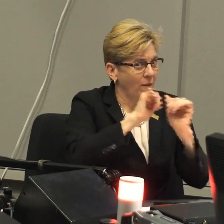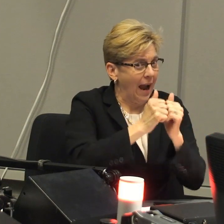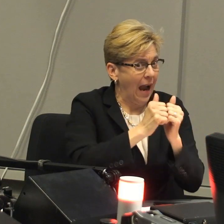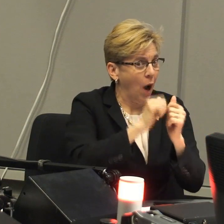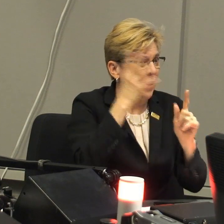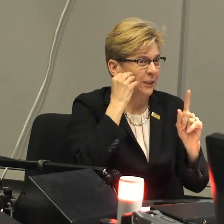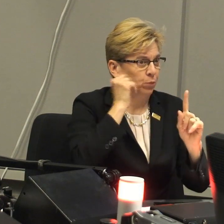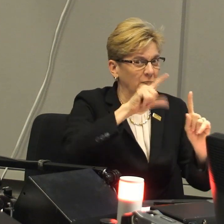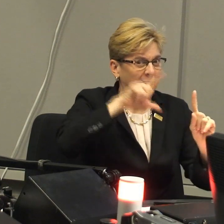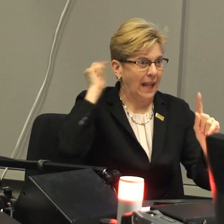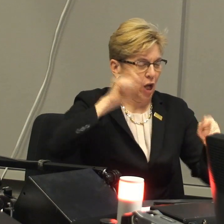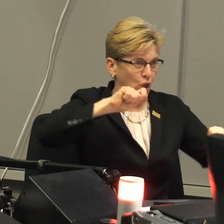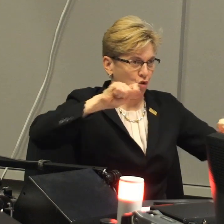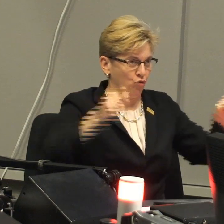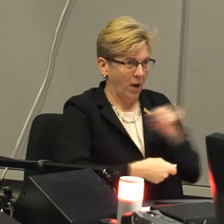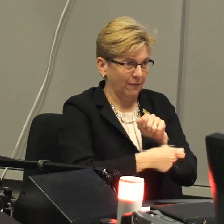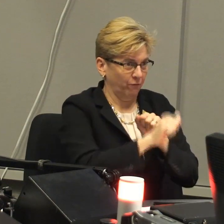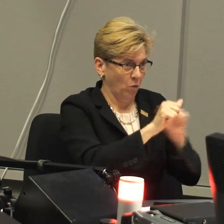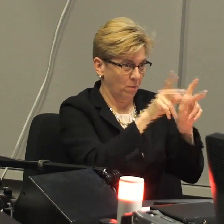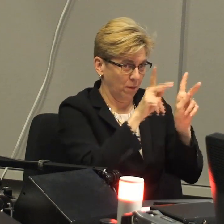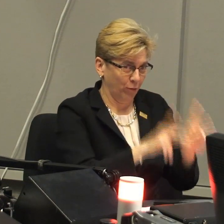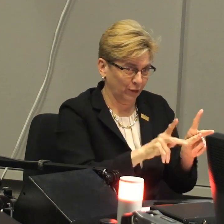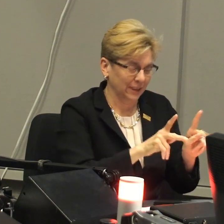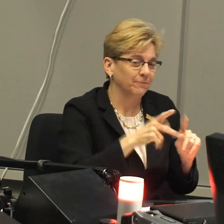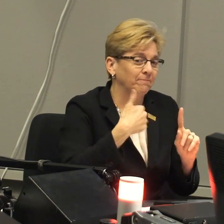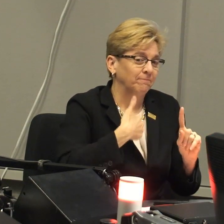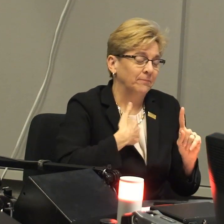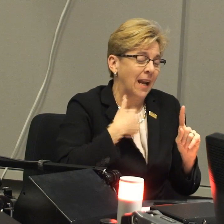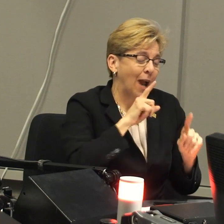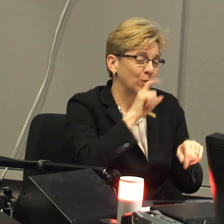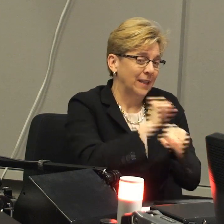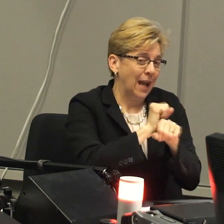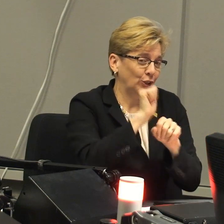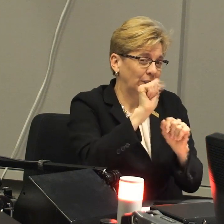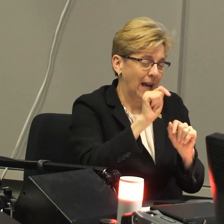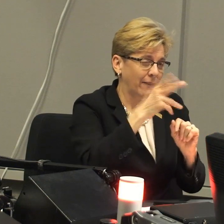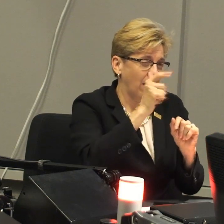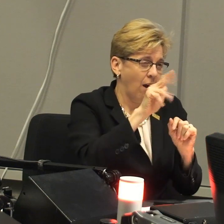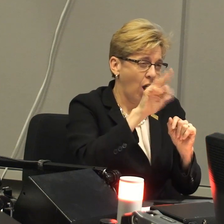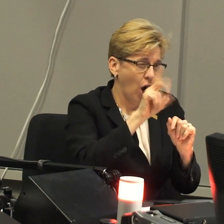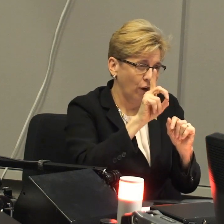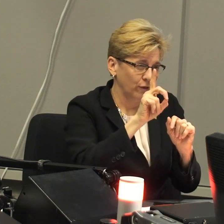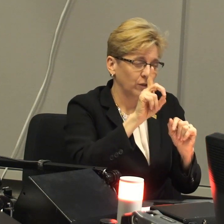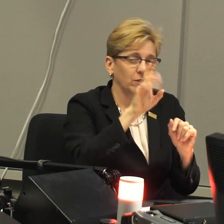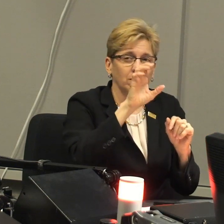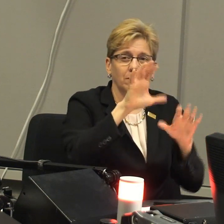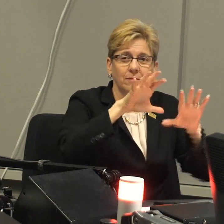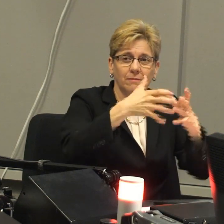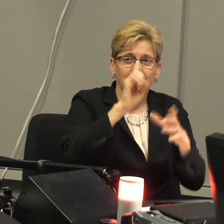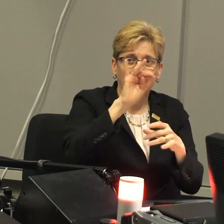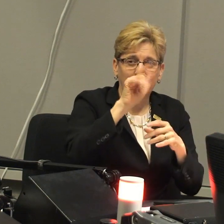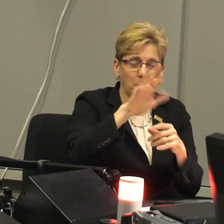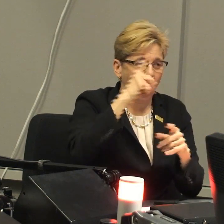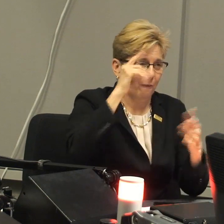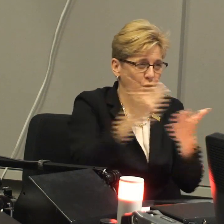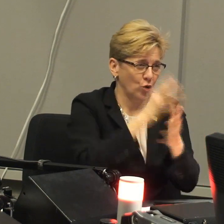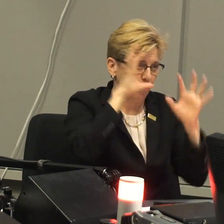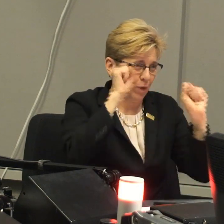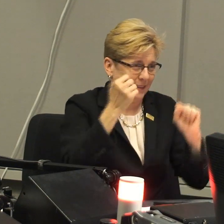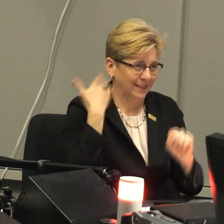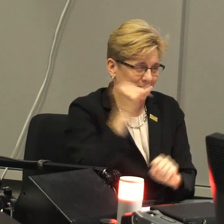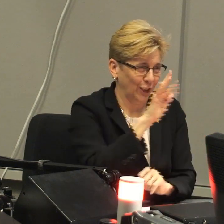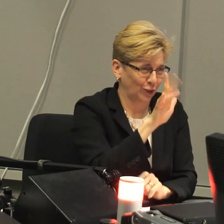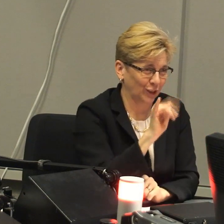one very good example of how an experience at Gallaudet transformed just one single person. I was actually at the Harvard